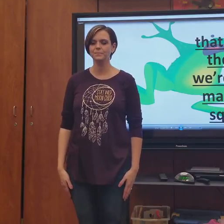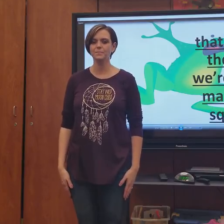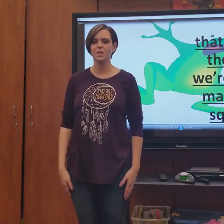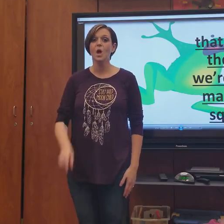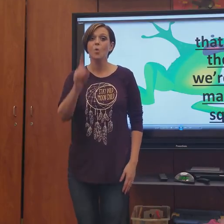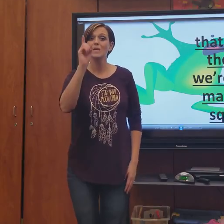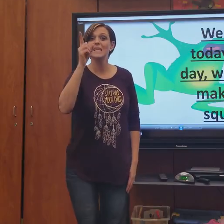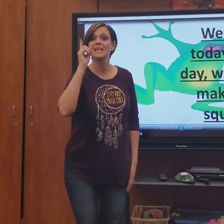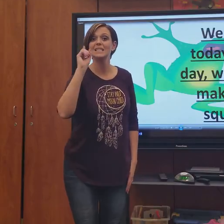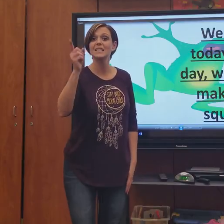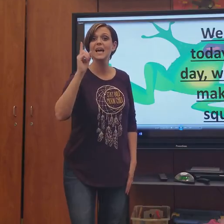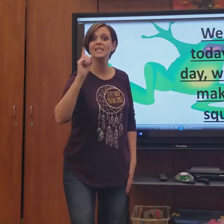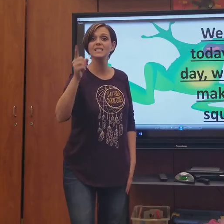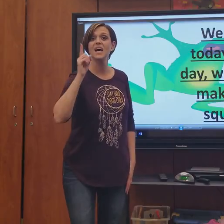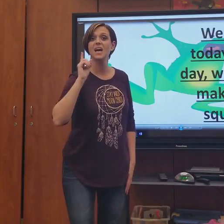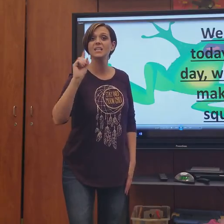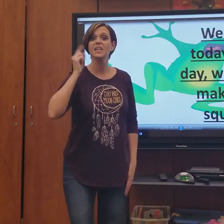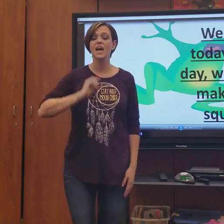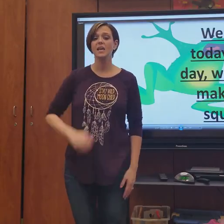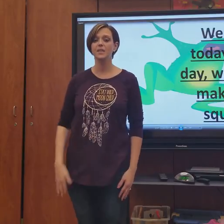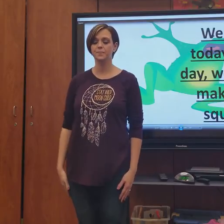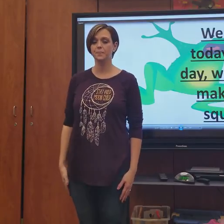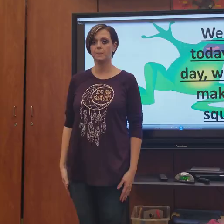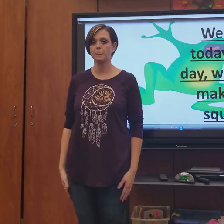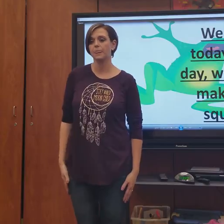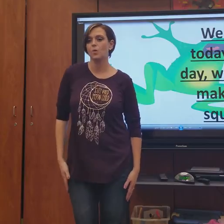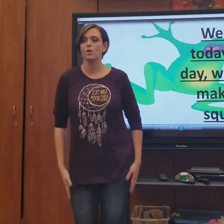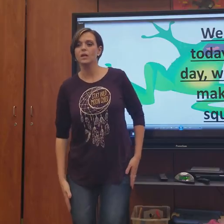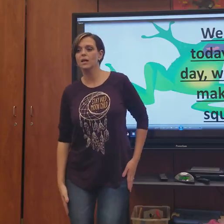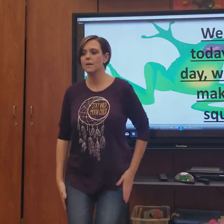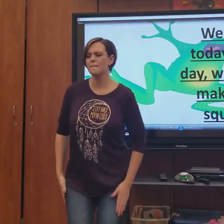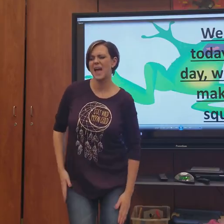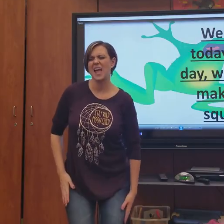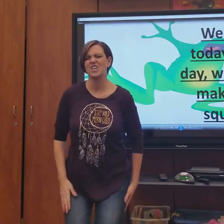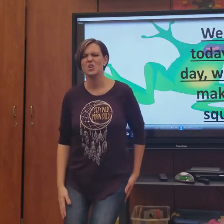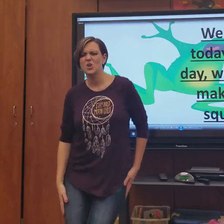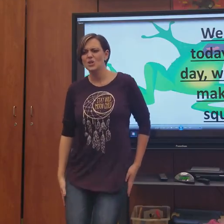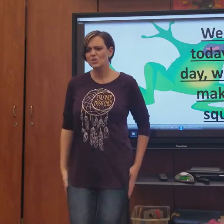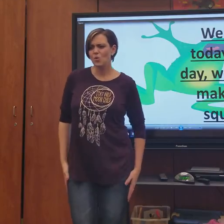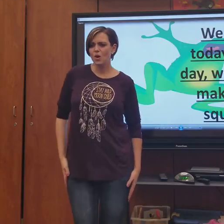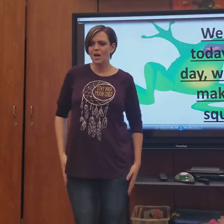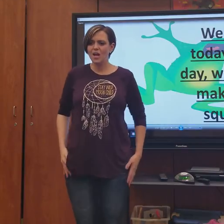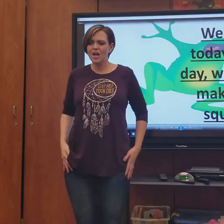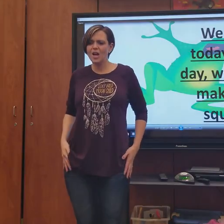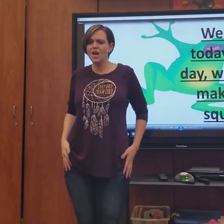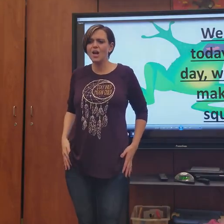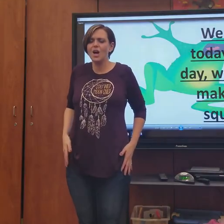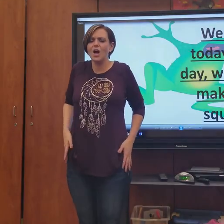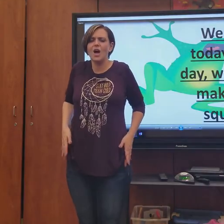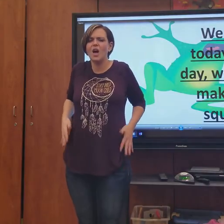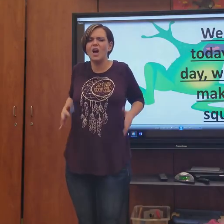We said today's the day We're gonna make you squirt